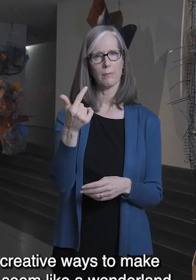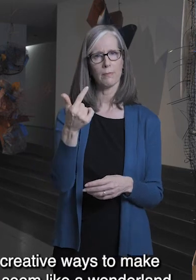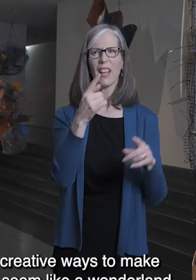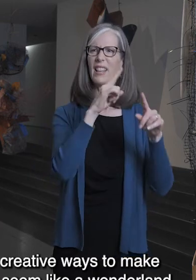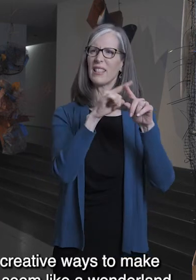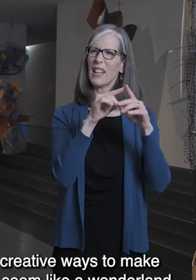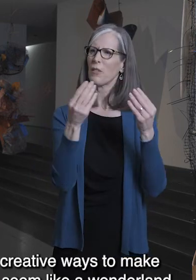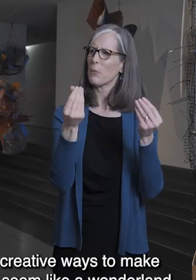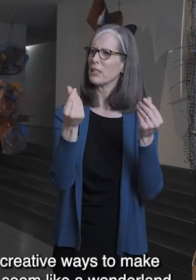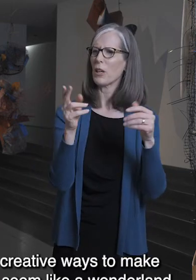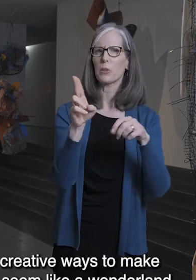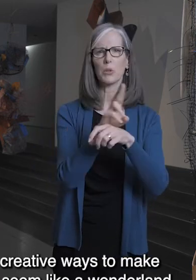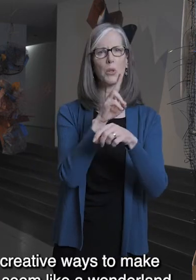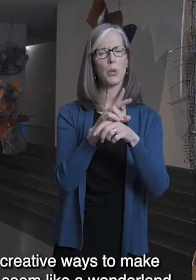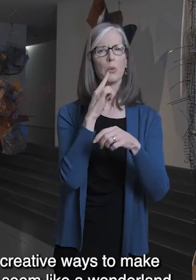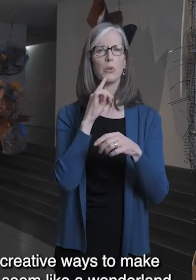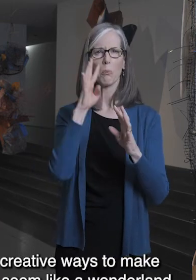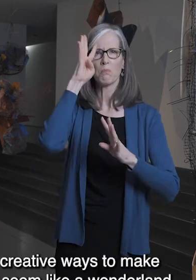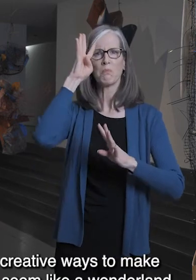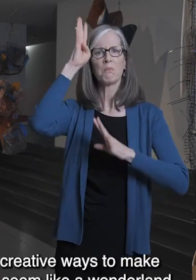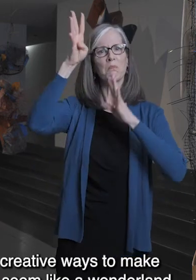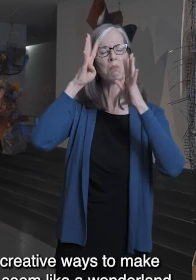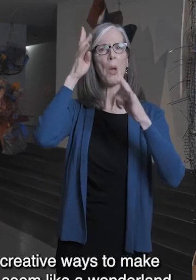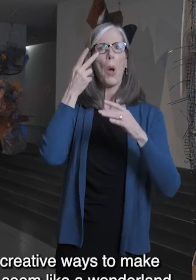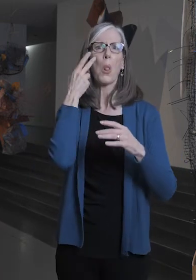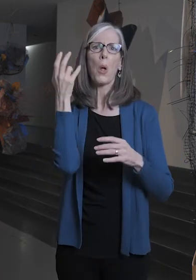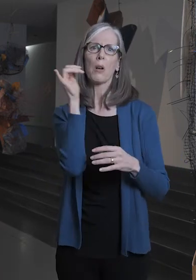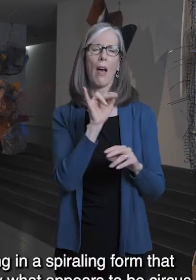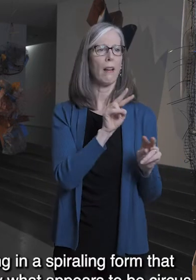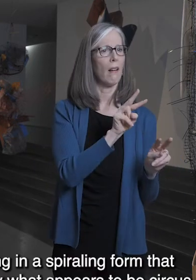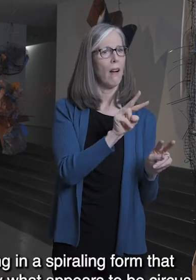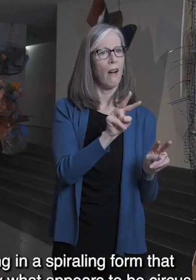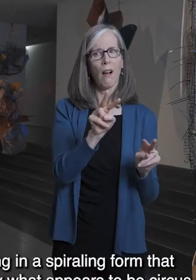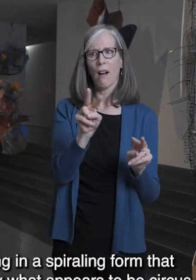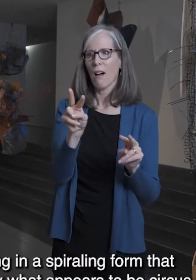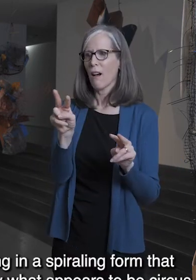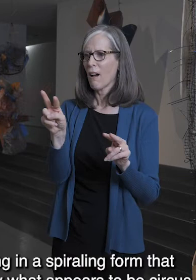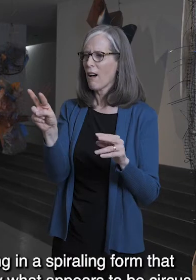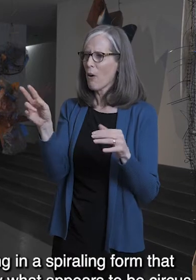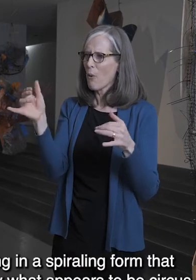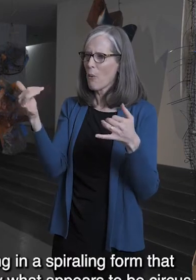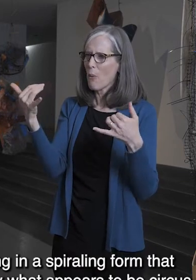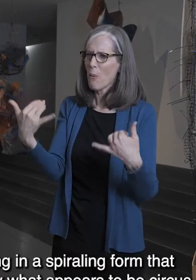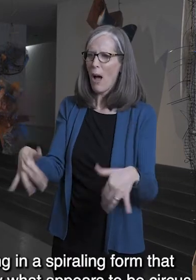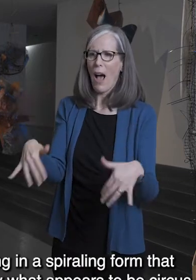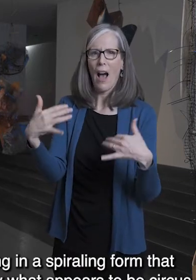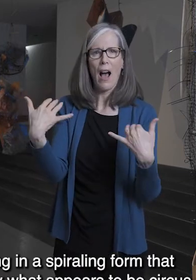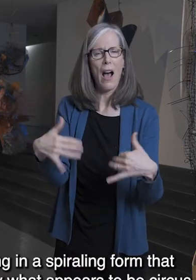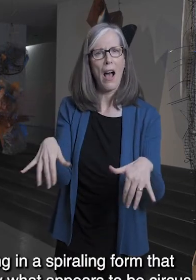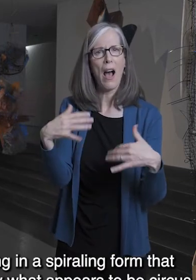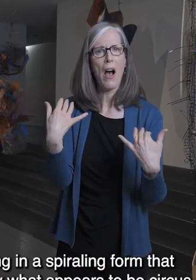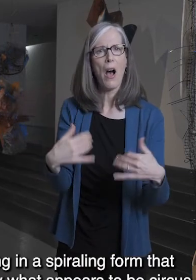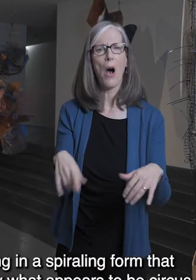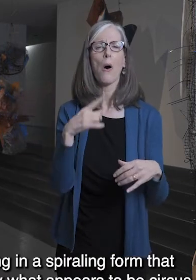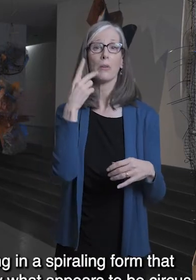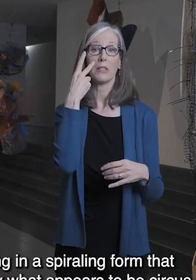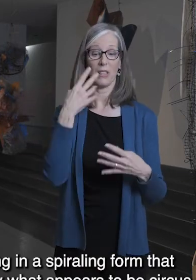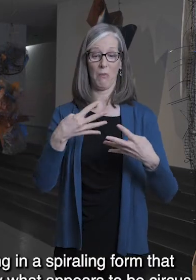ways to make the space seem like a wonderland, culminating in a spiraling form that is held up by what appears to be